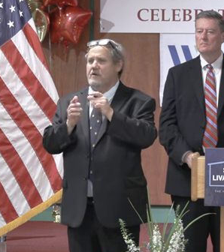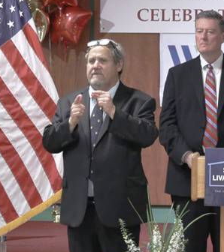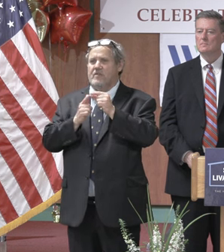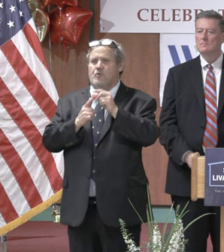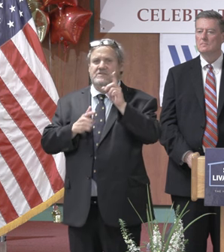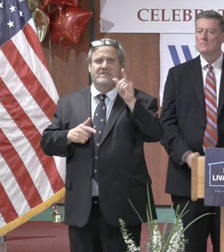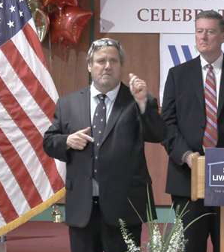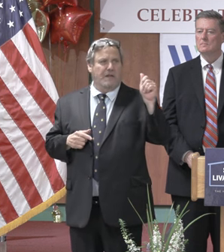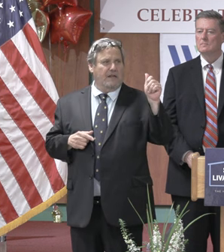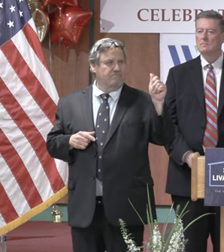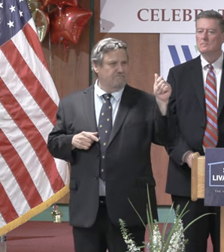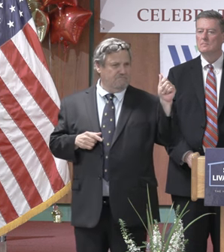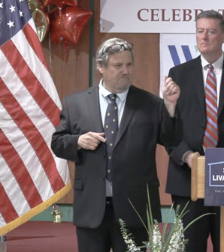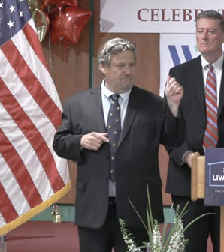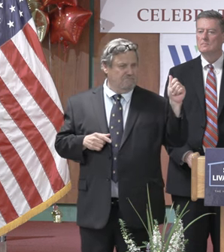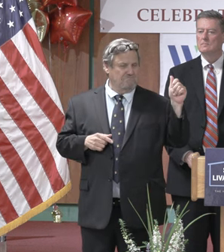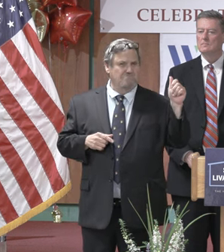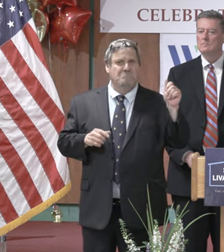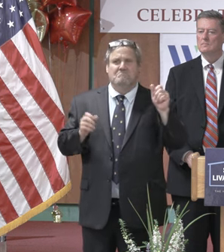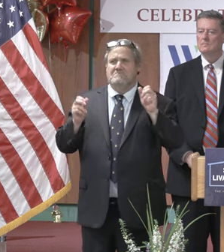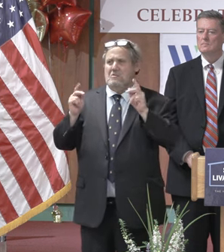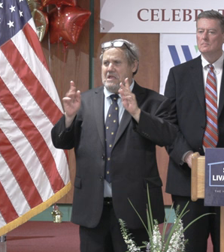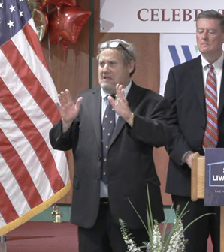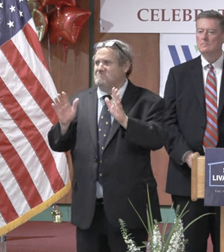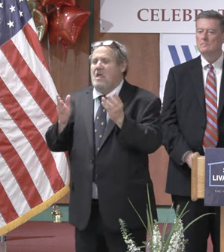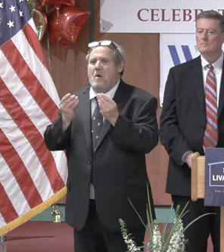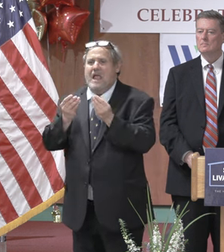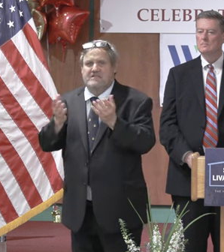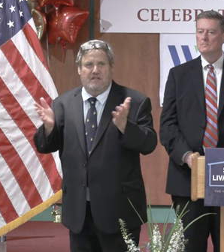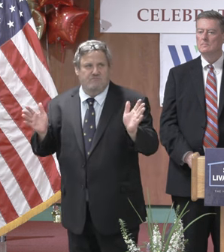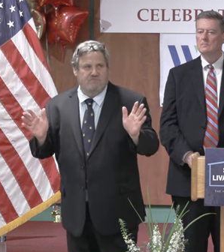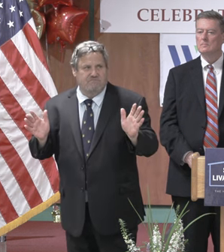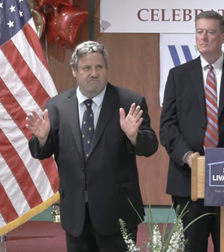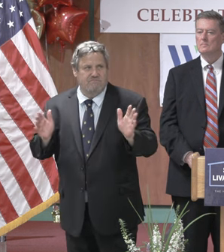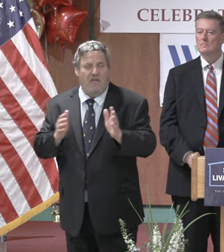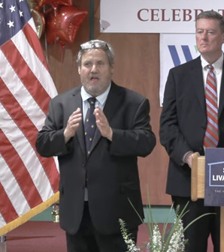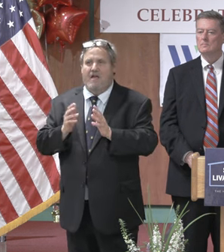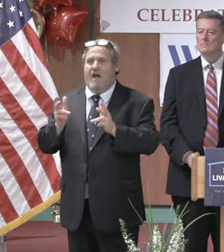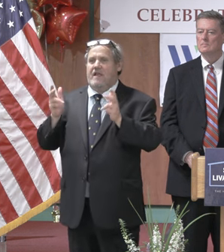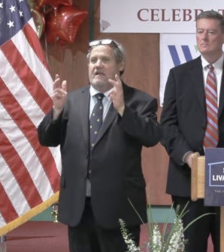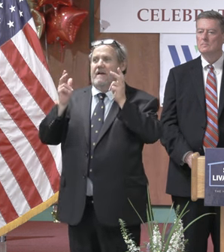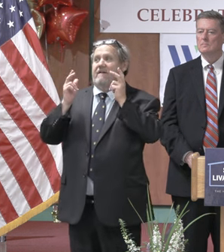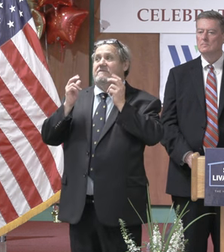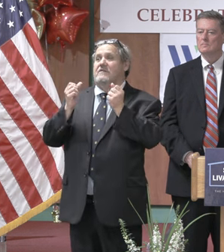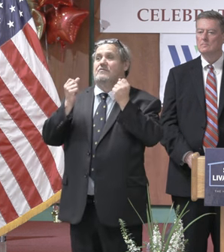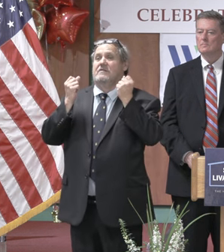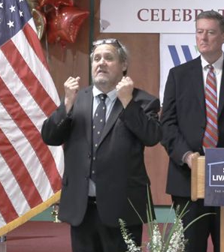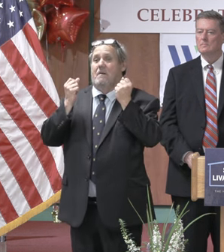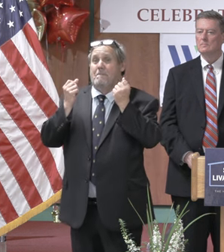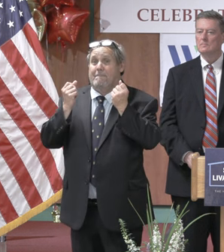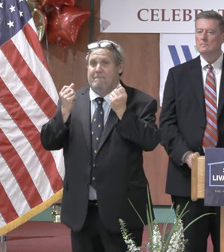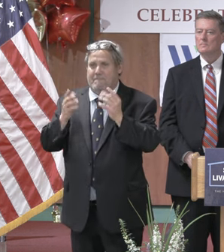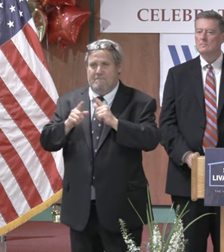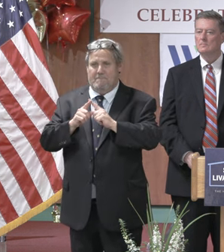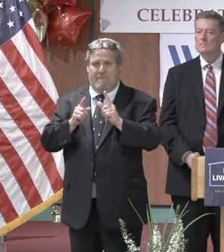and i tend to ask people what their idea is of the definition of the word deaf of the word disability